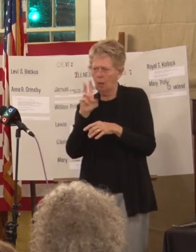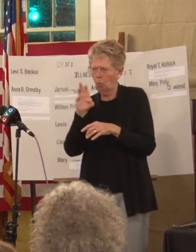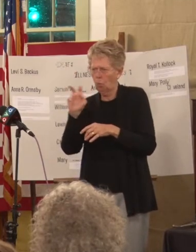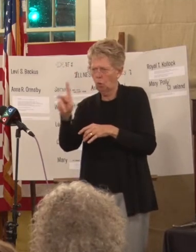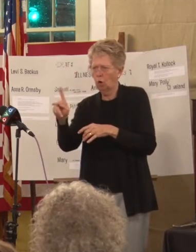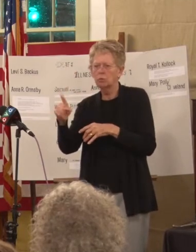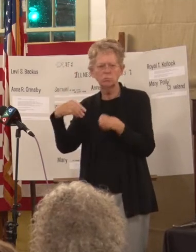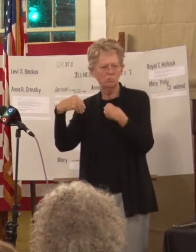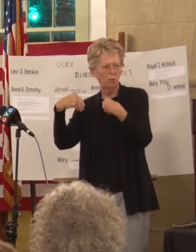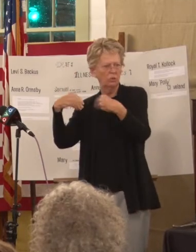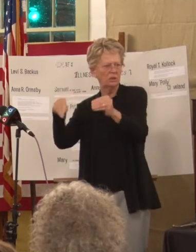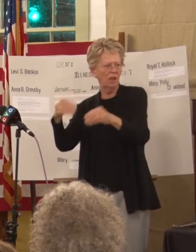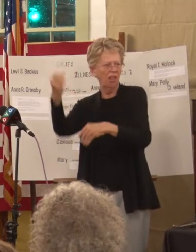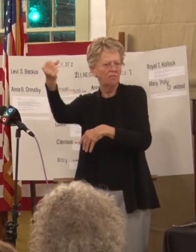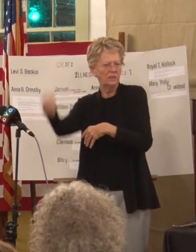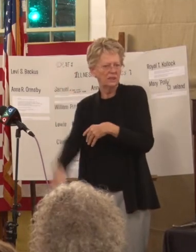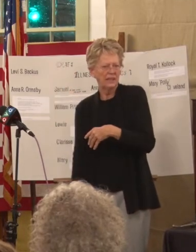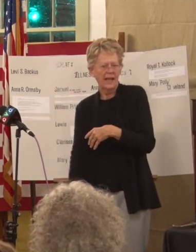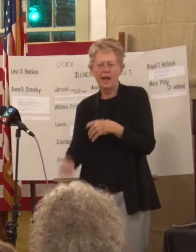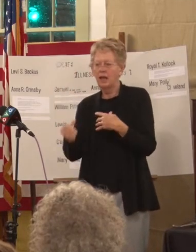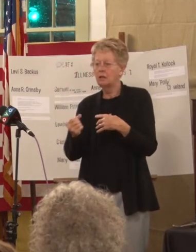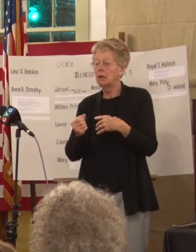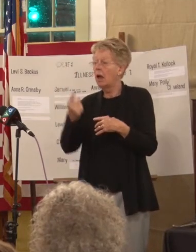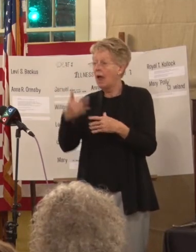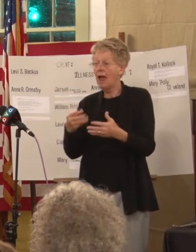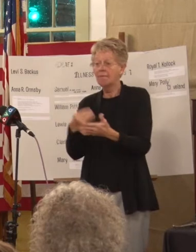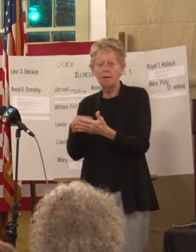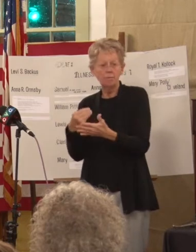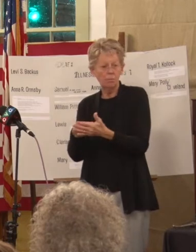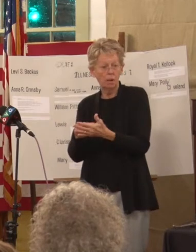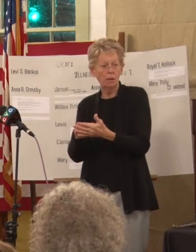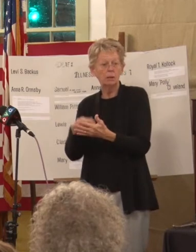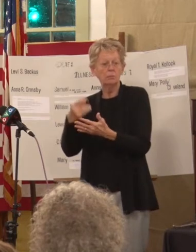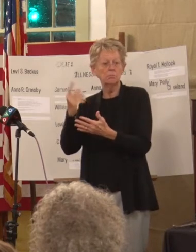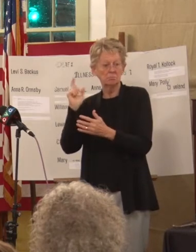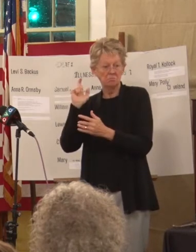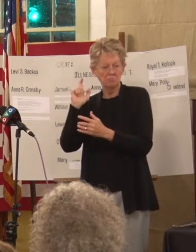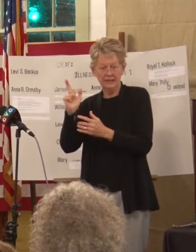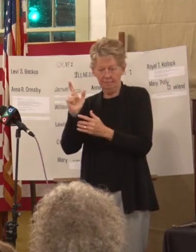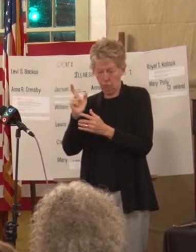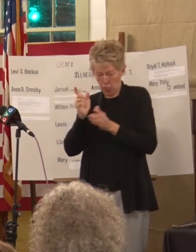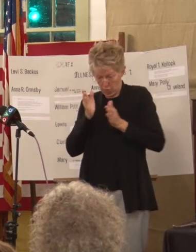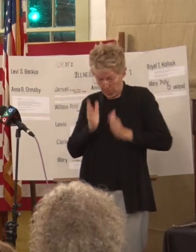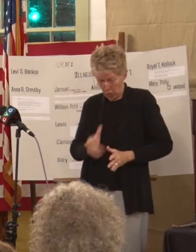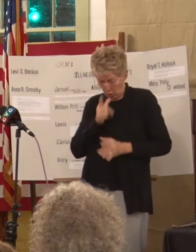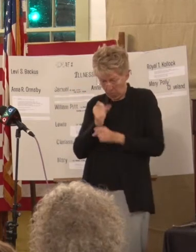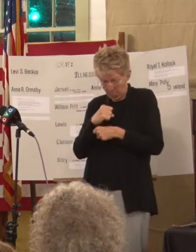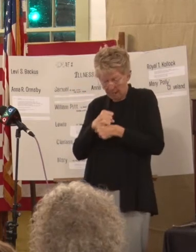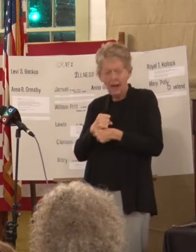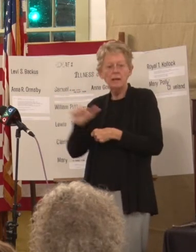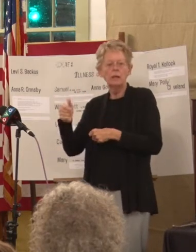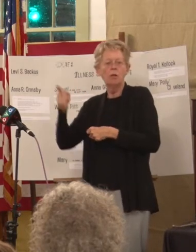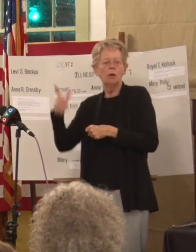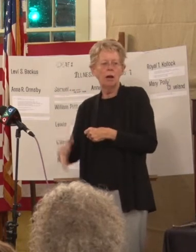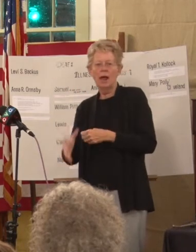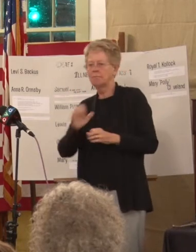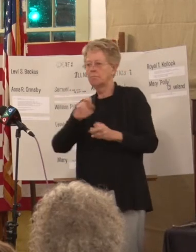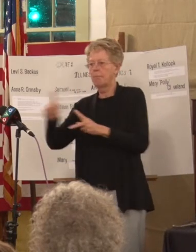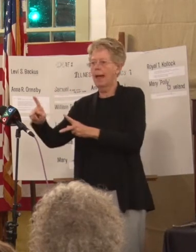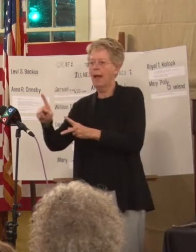sell it on Saturdays. Half of the money would go to the person. Half of the money would go back to the vocational